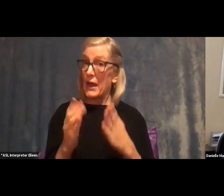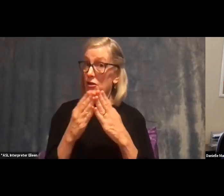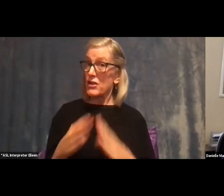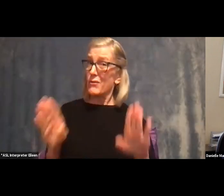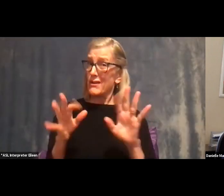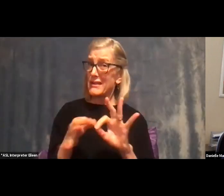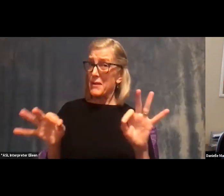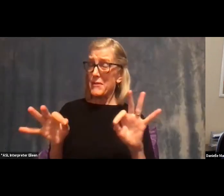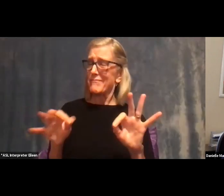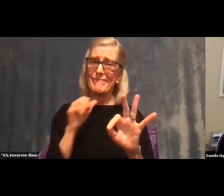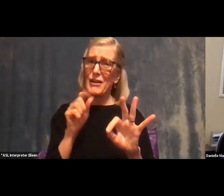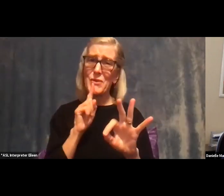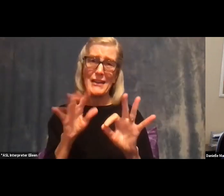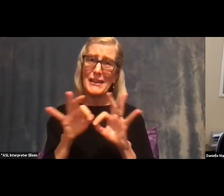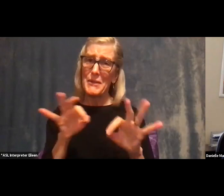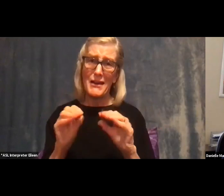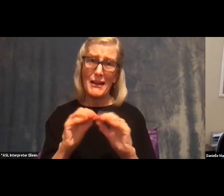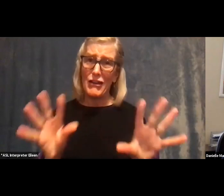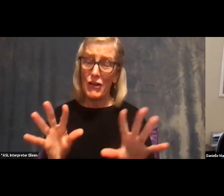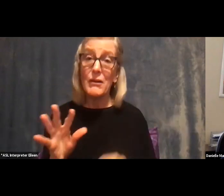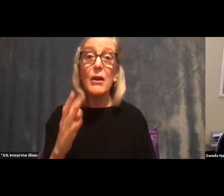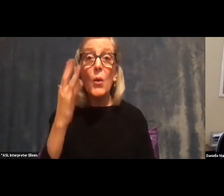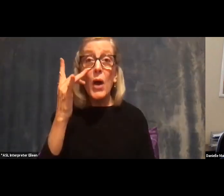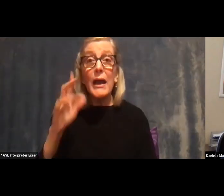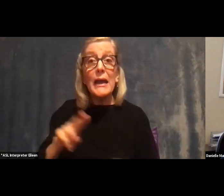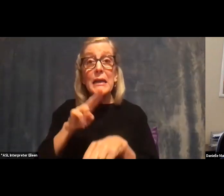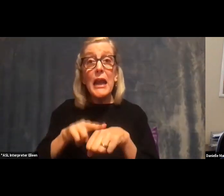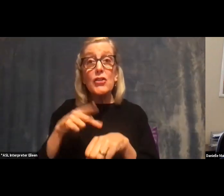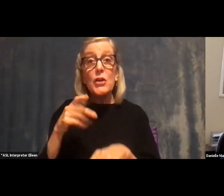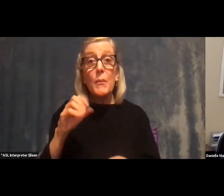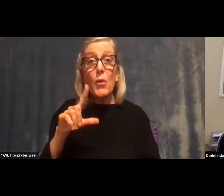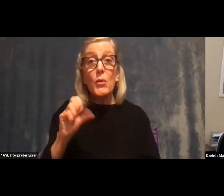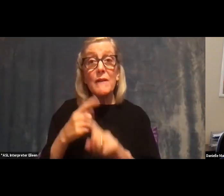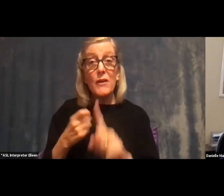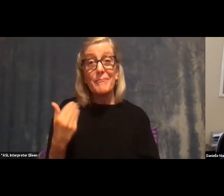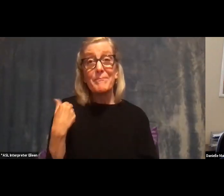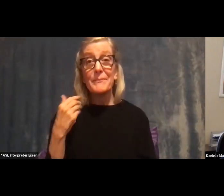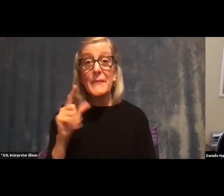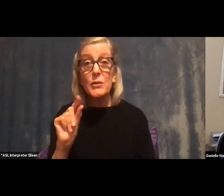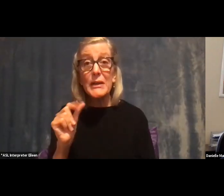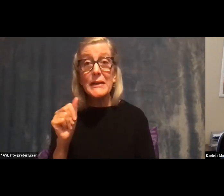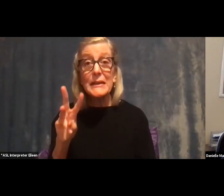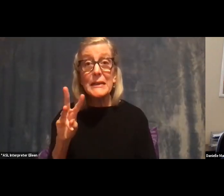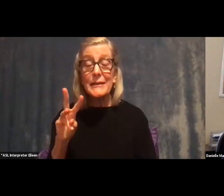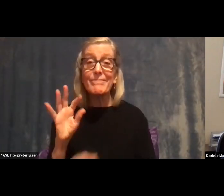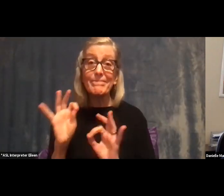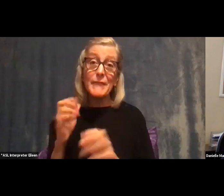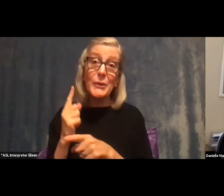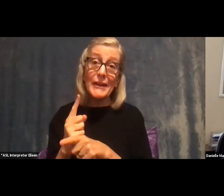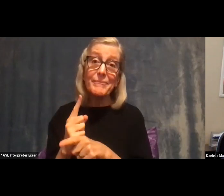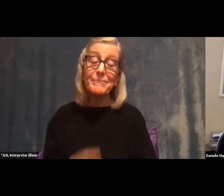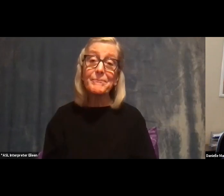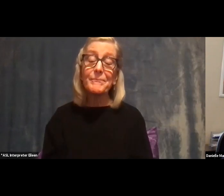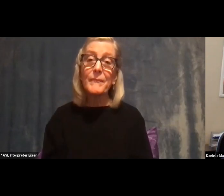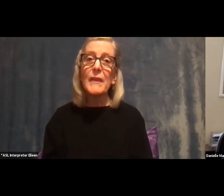because the national polls got it right in 2016. So I'm going to start with briefly reconsidering the 2016 polls,